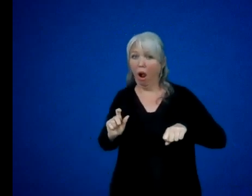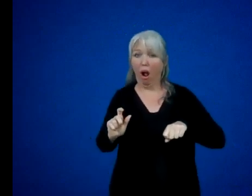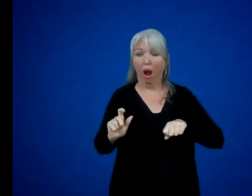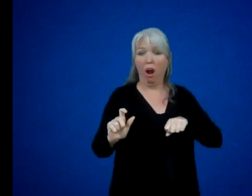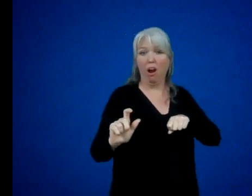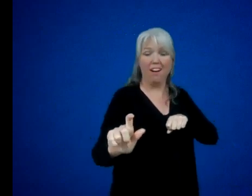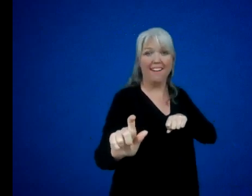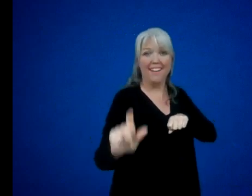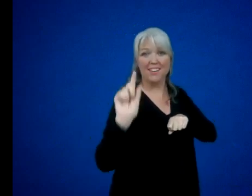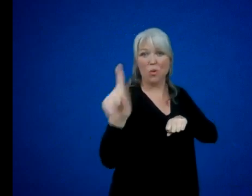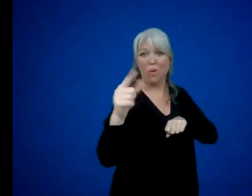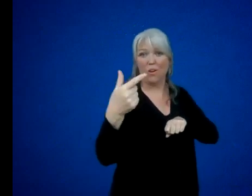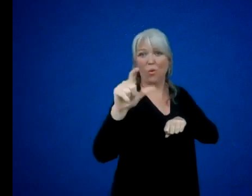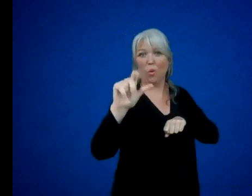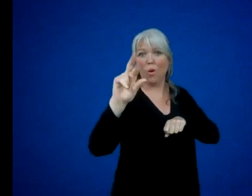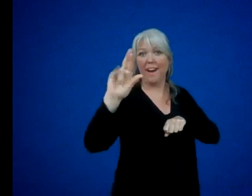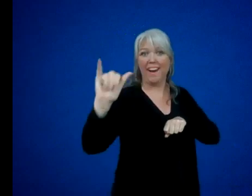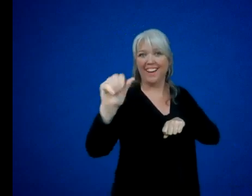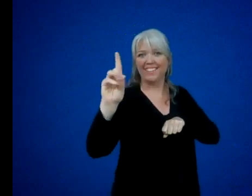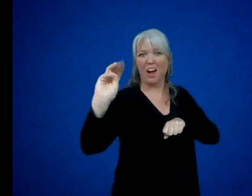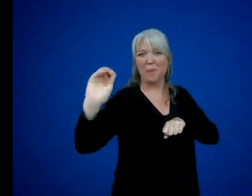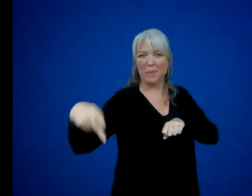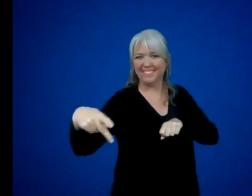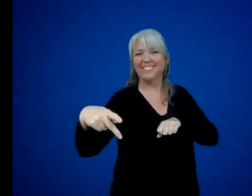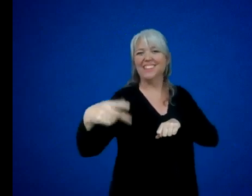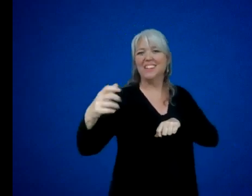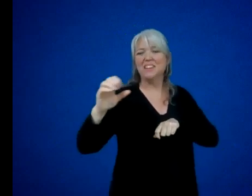heading for Gloria Dump's backyard and his spoonful of peanut butter.